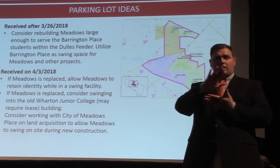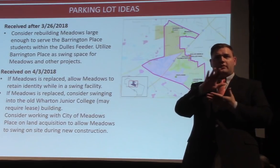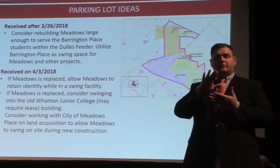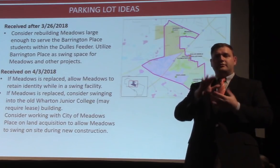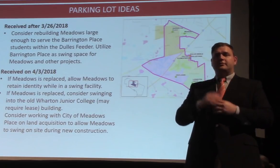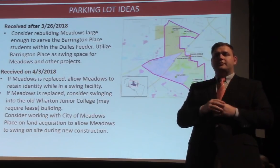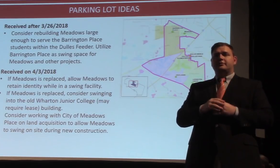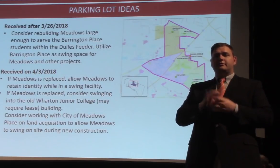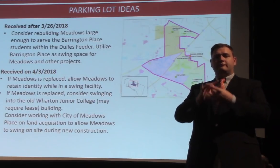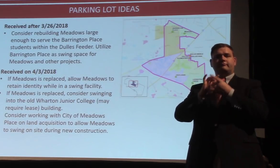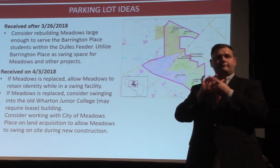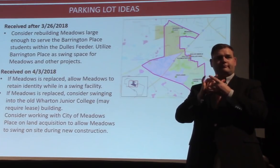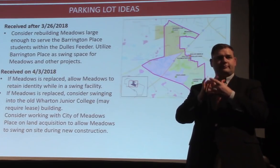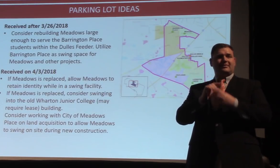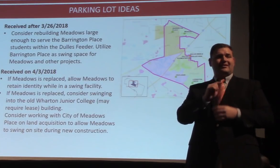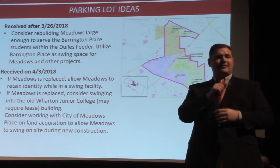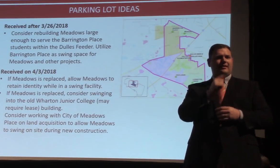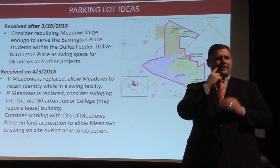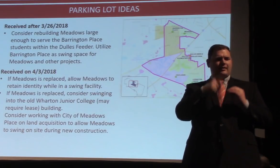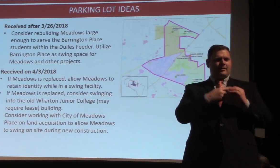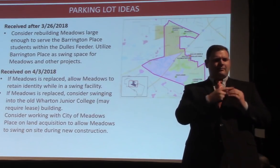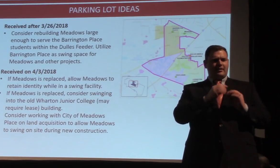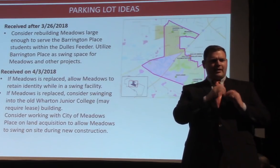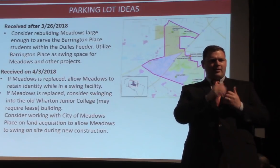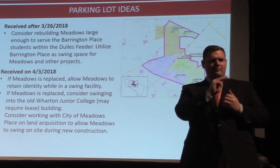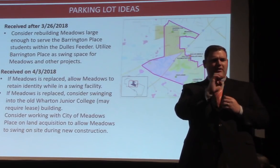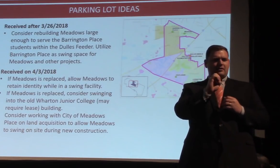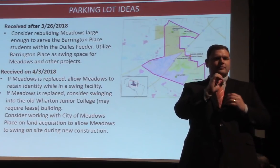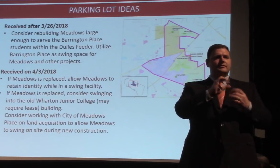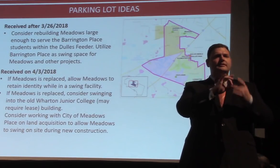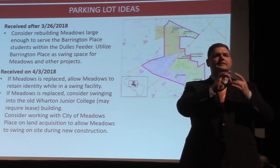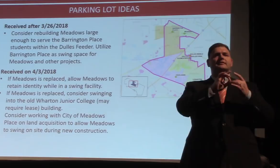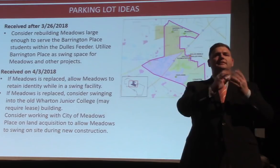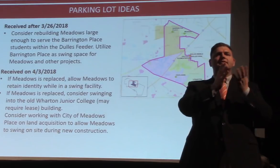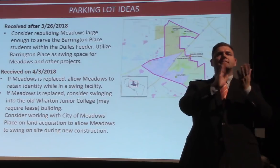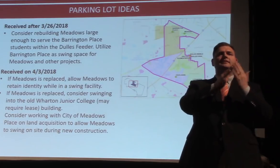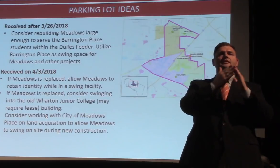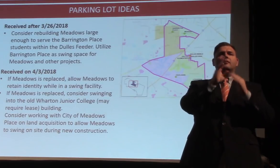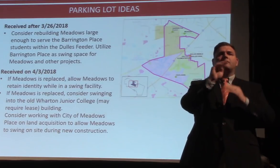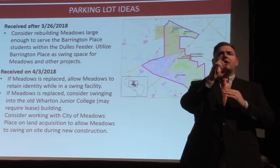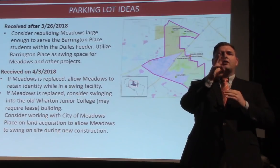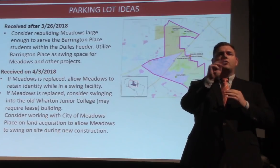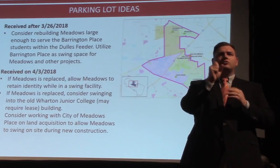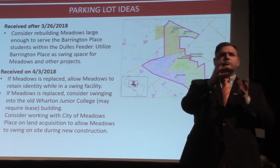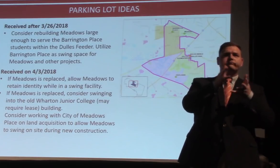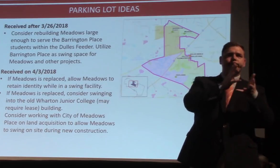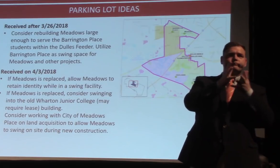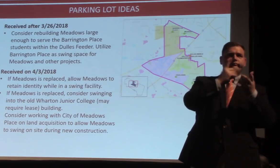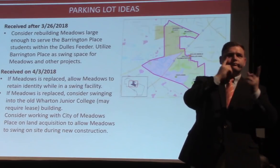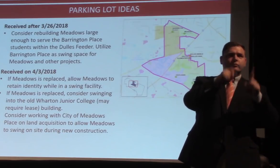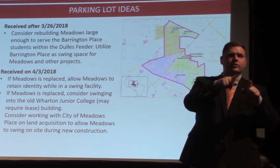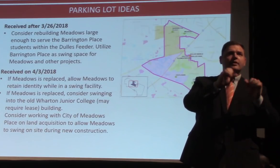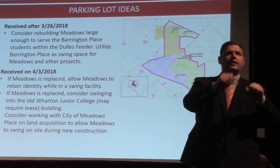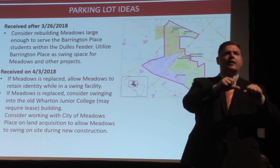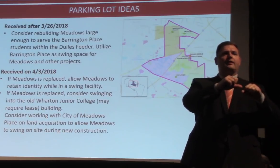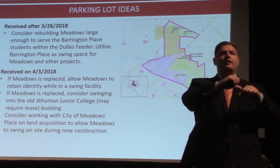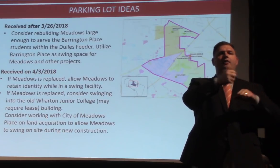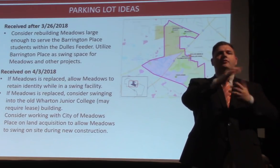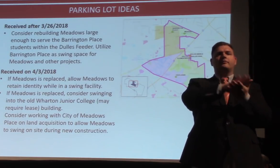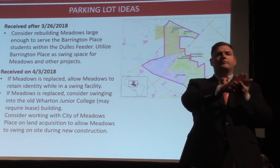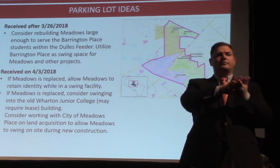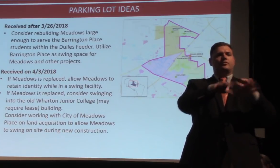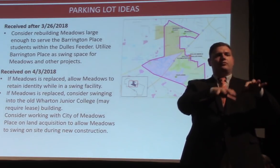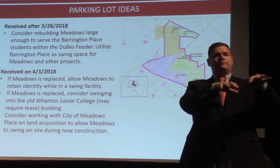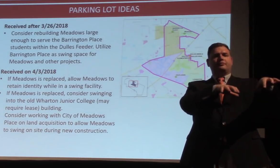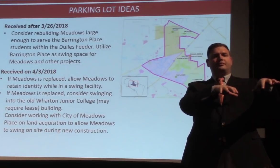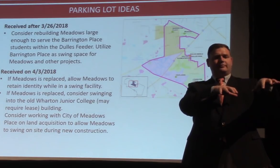with the city of Meadows on land acquisition around Meadows to perhaps build a new facility kind of around the existing facility so that the existing facility could stay